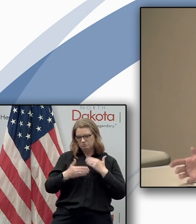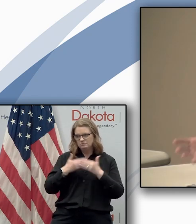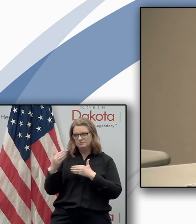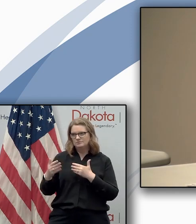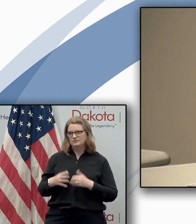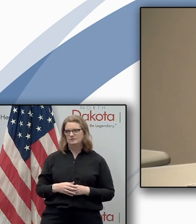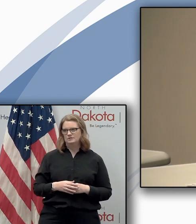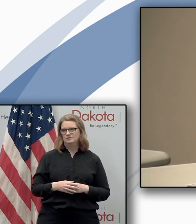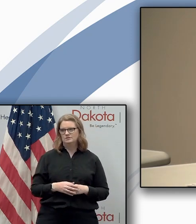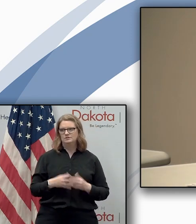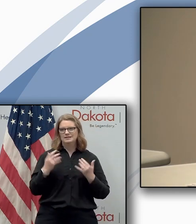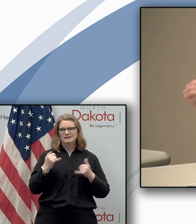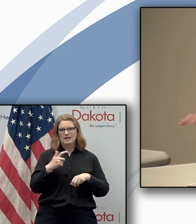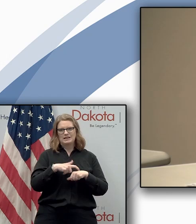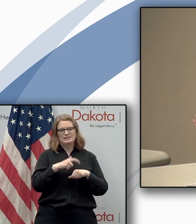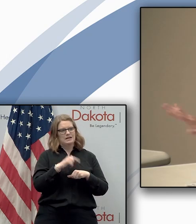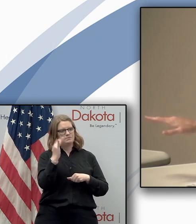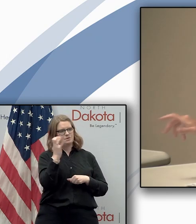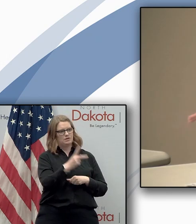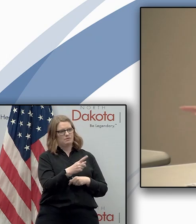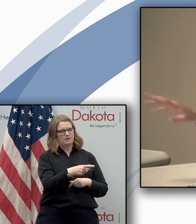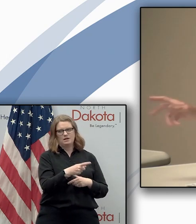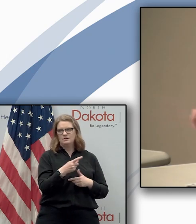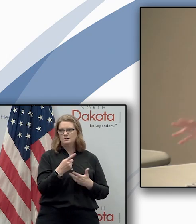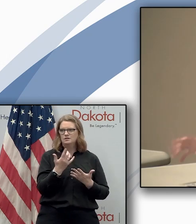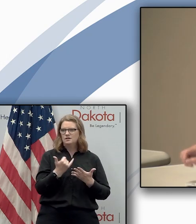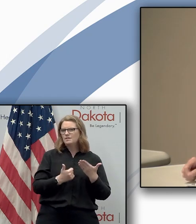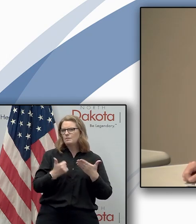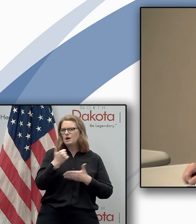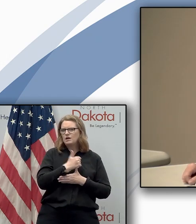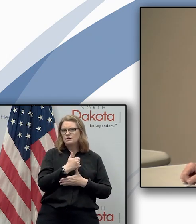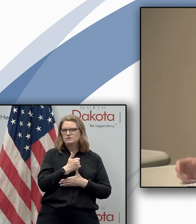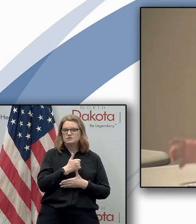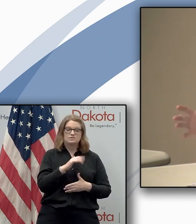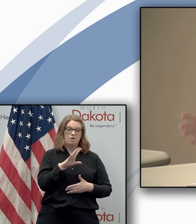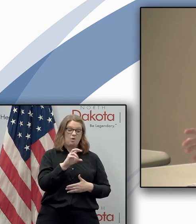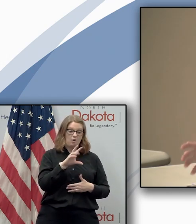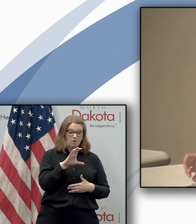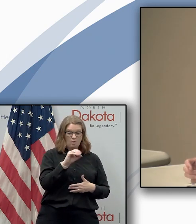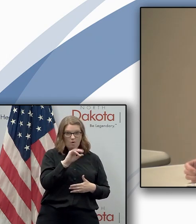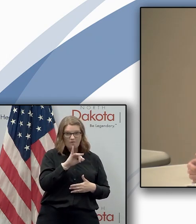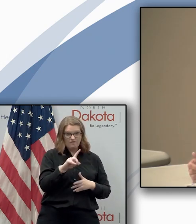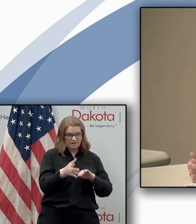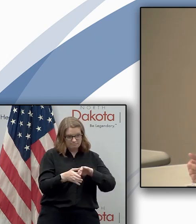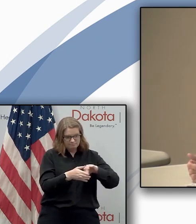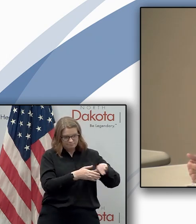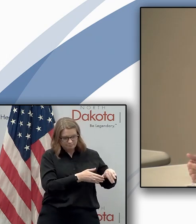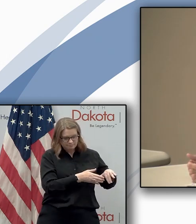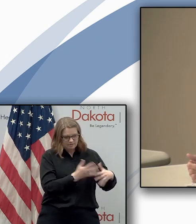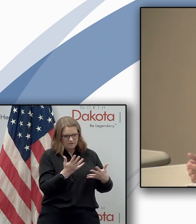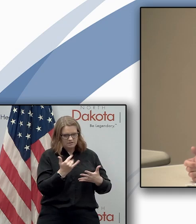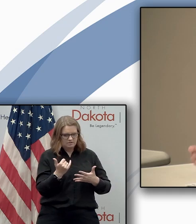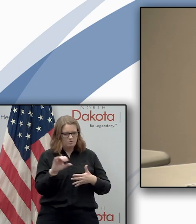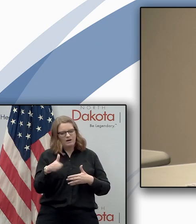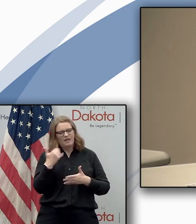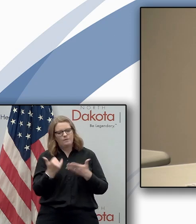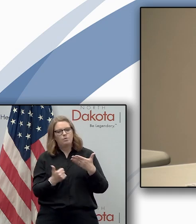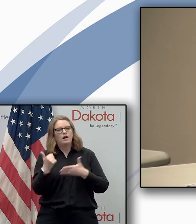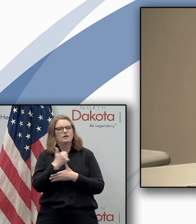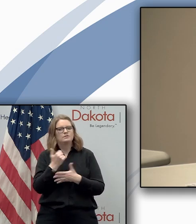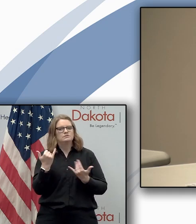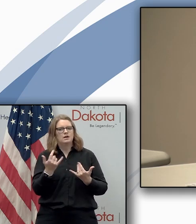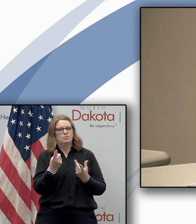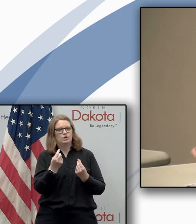with that time that you get back what are the priorities beyond covet and so all you know all of the all of the things dealing with keeping people safe what what